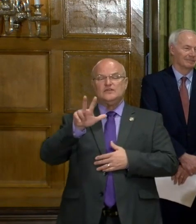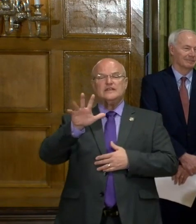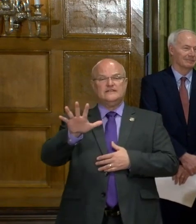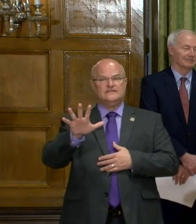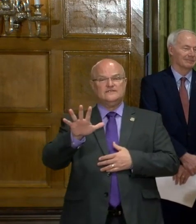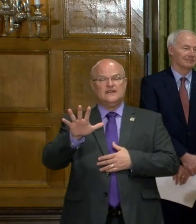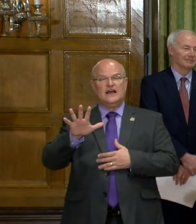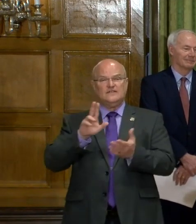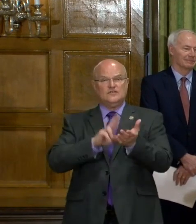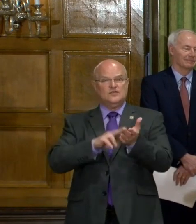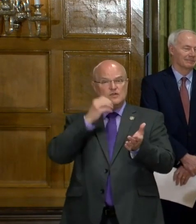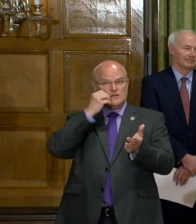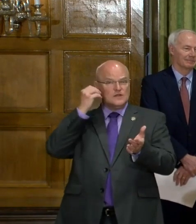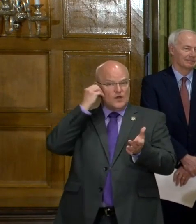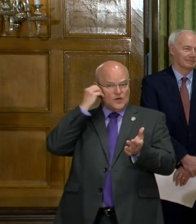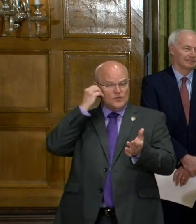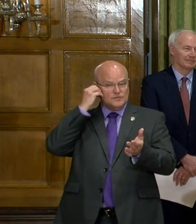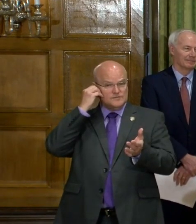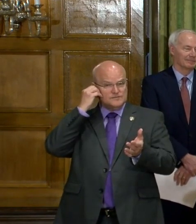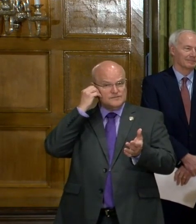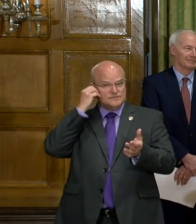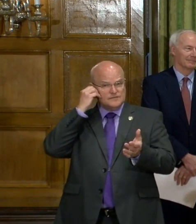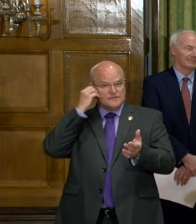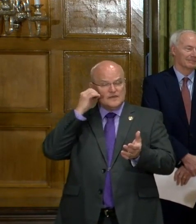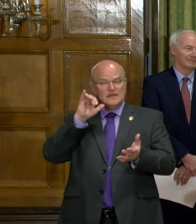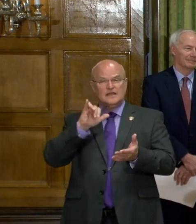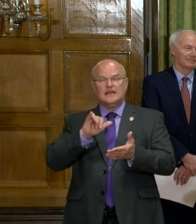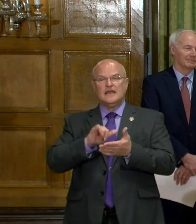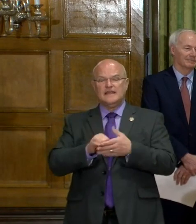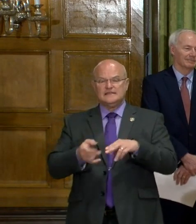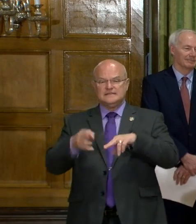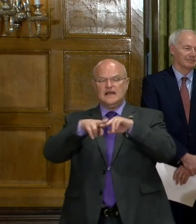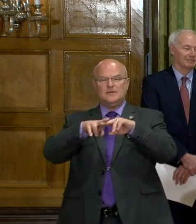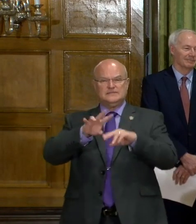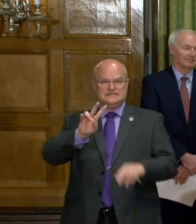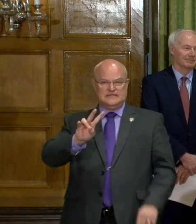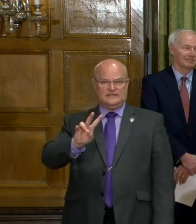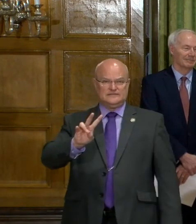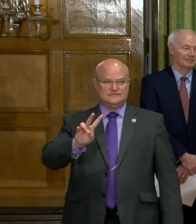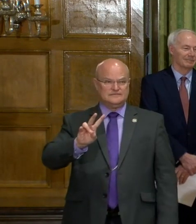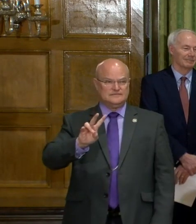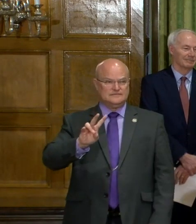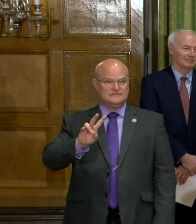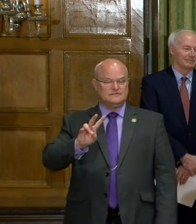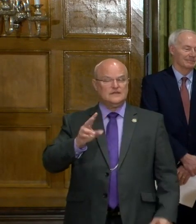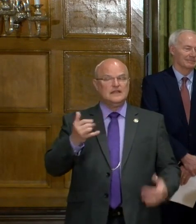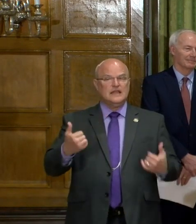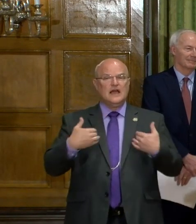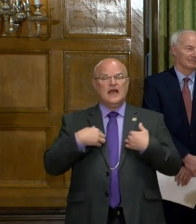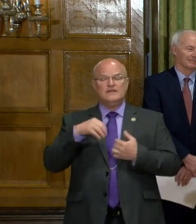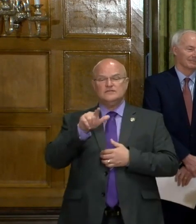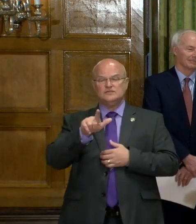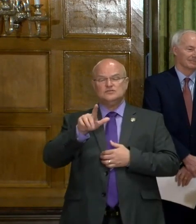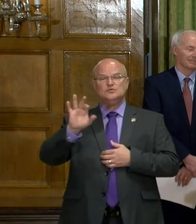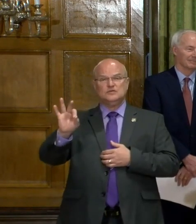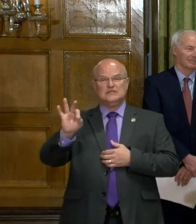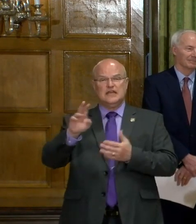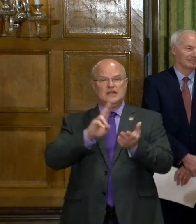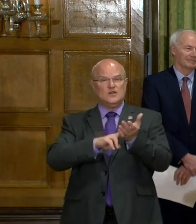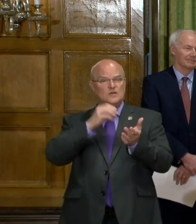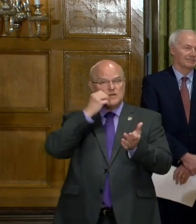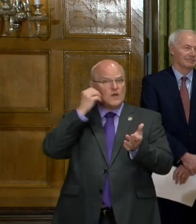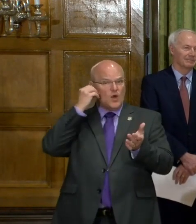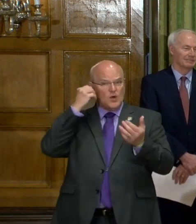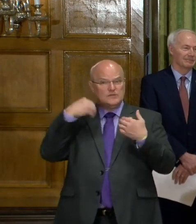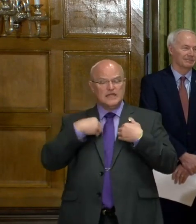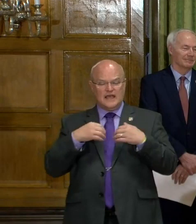nursing home residents. That's up seven from yesterday. We now have 29 nursing